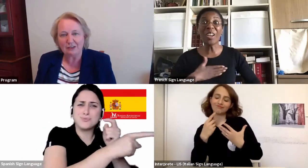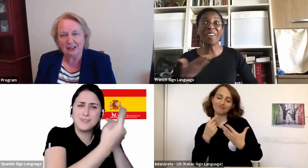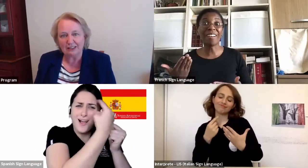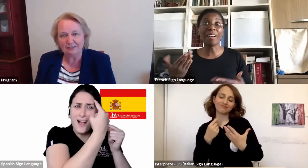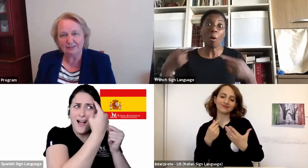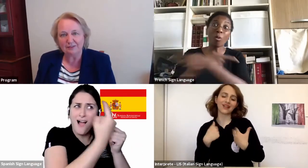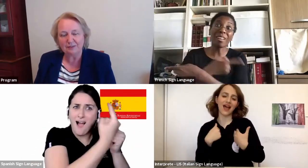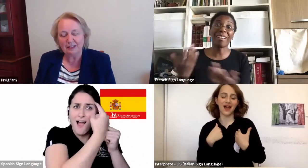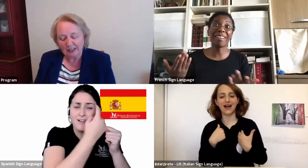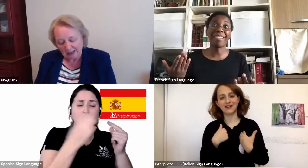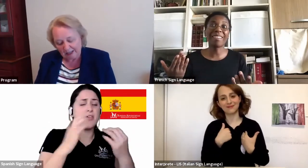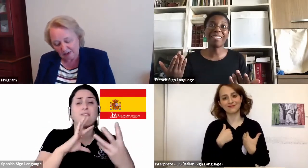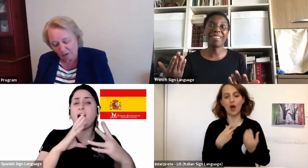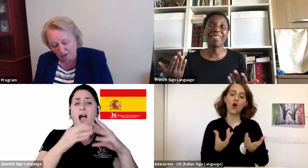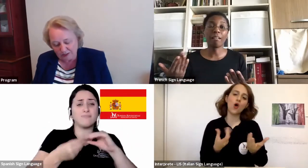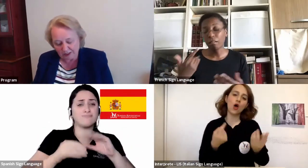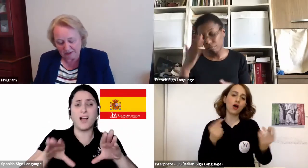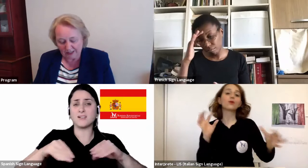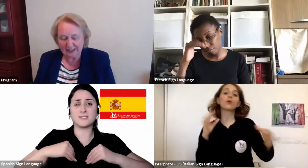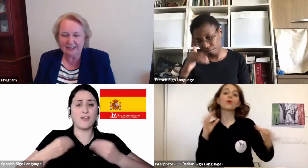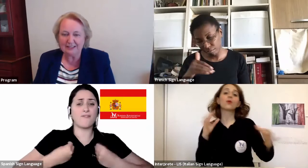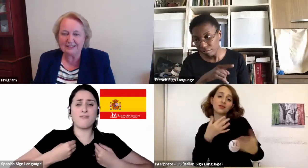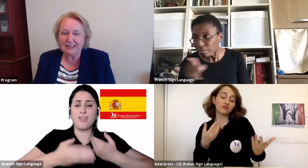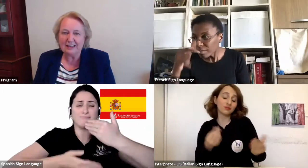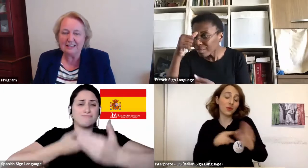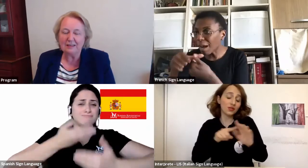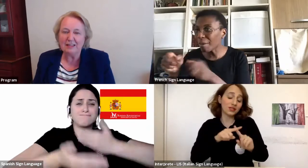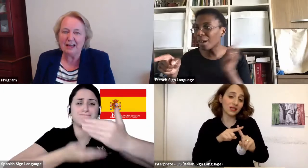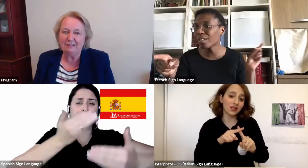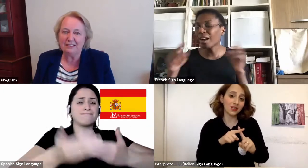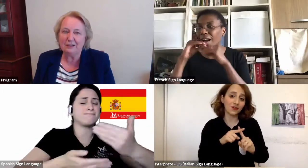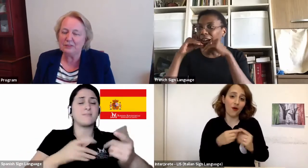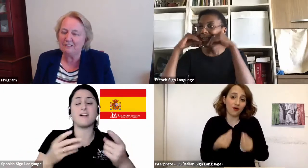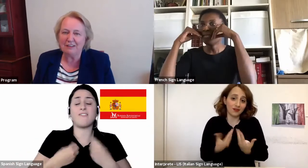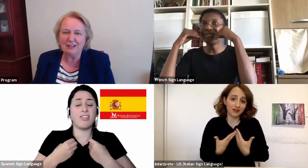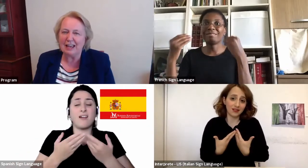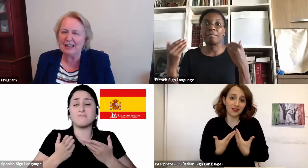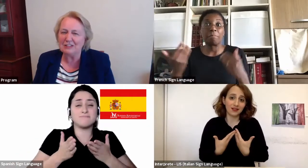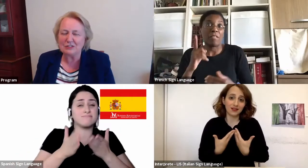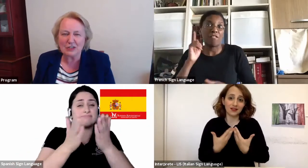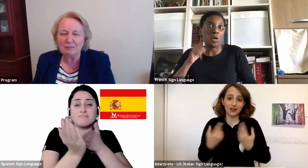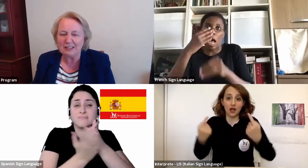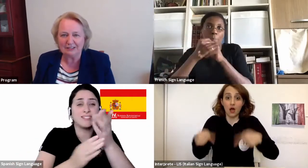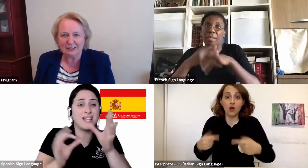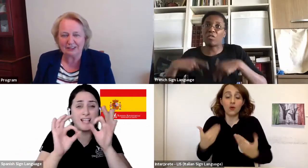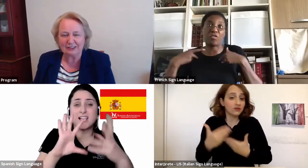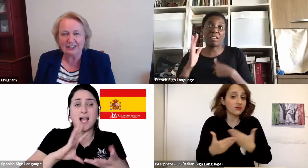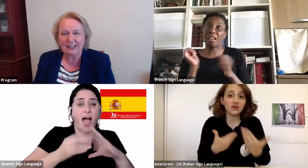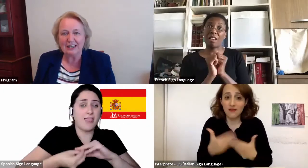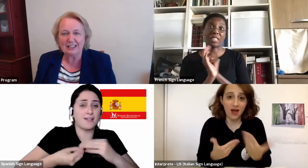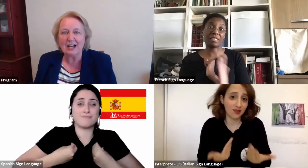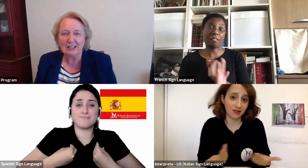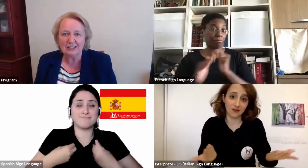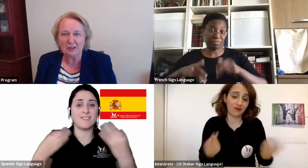the rest of your life. It also is something I've learned, which I found extremely difficult,